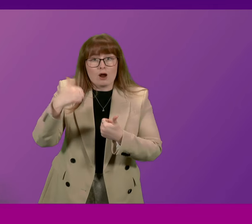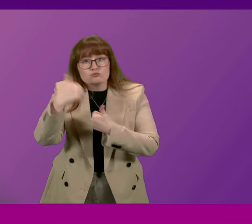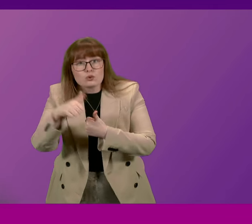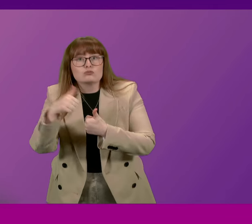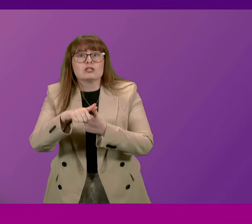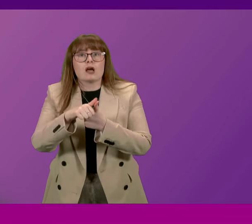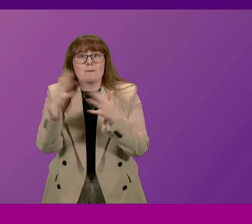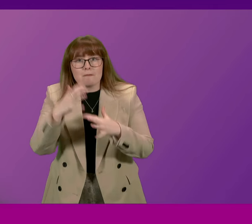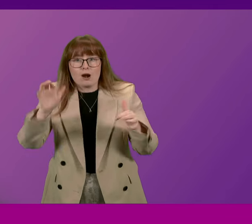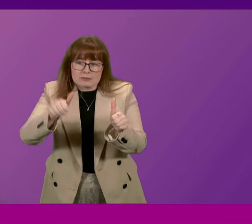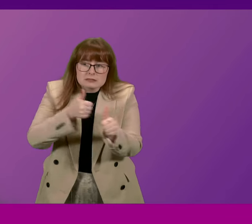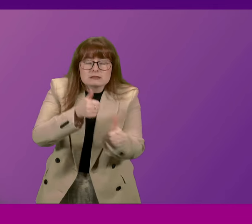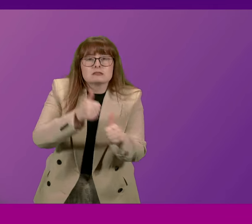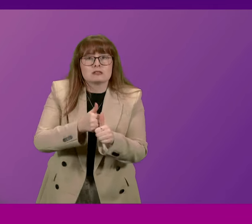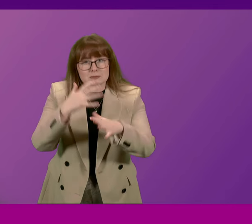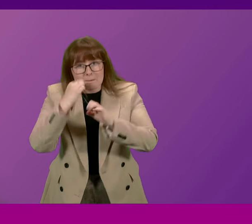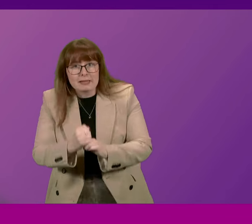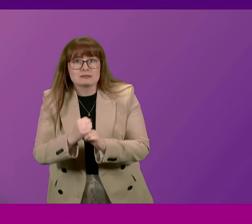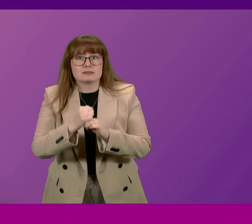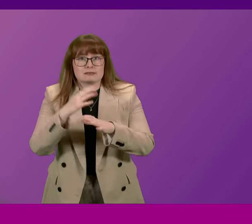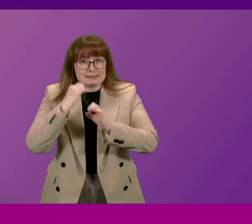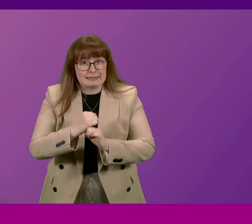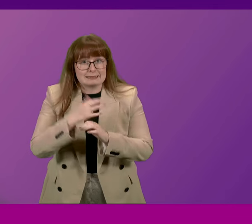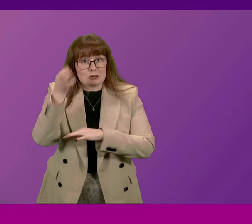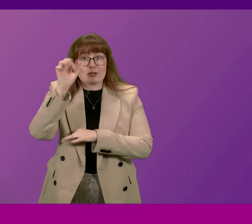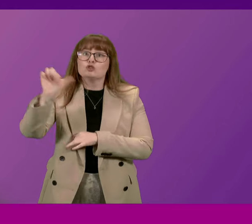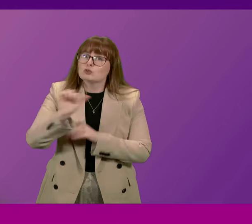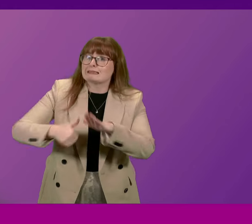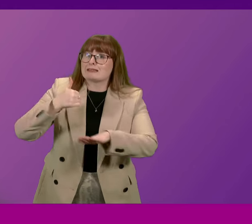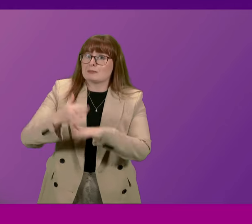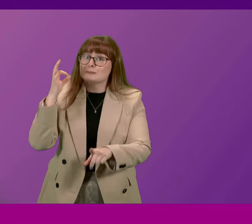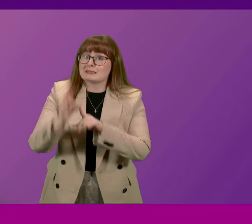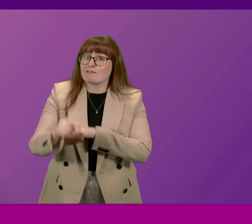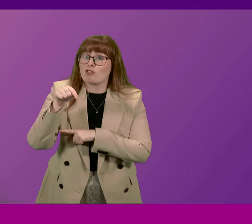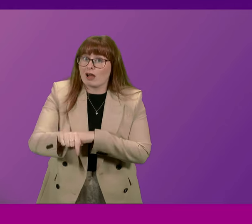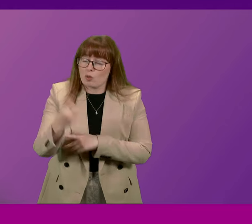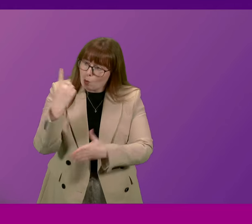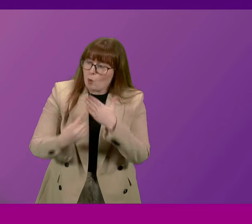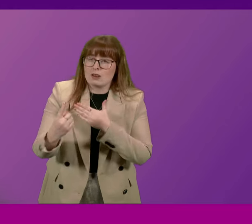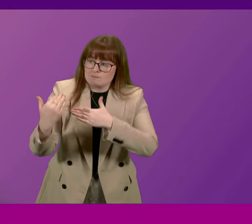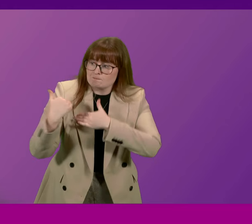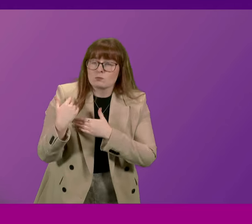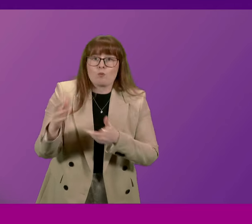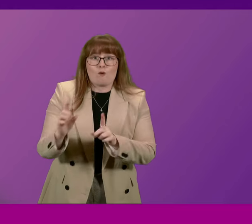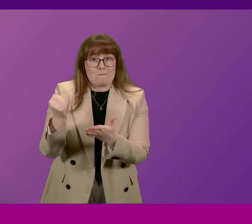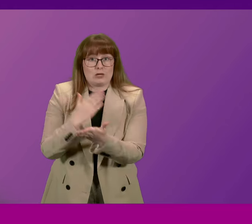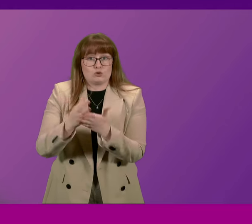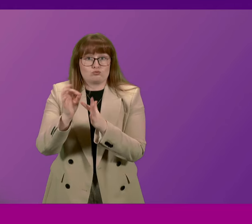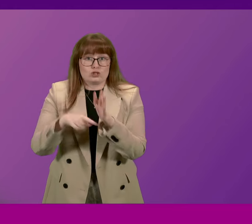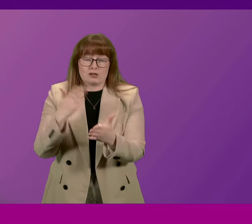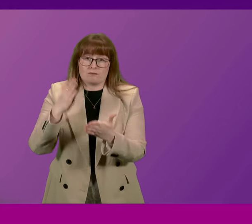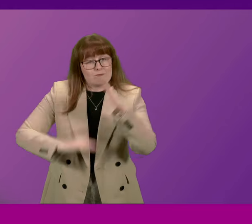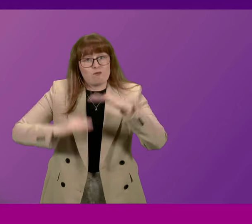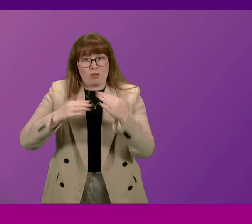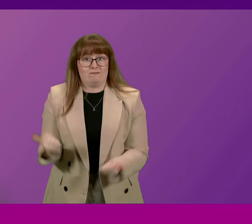oversight, a dedicated Committee should be established with the sole remit of ensuring this vital project is now